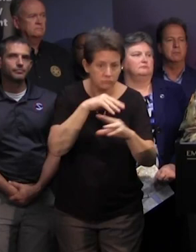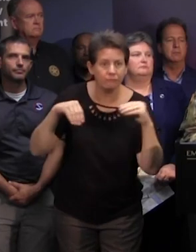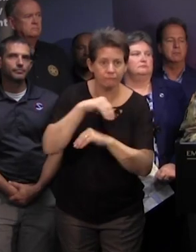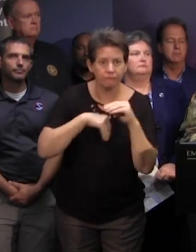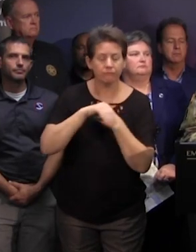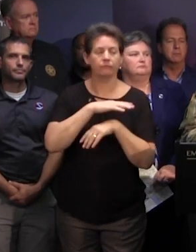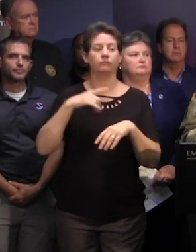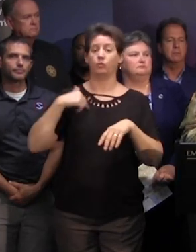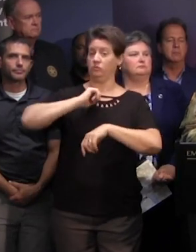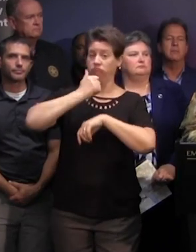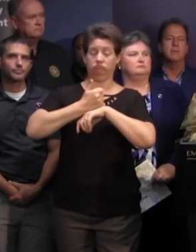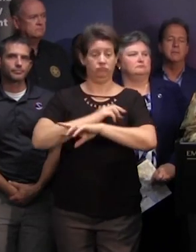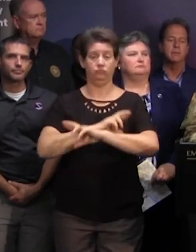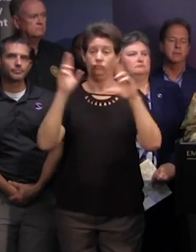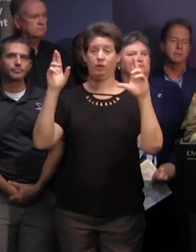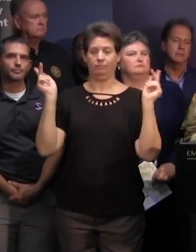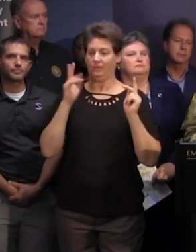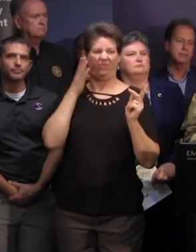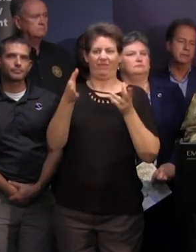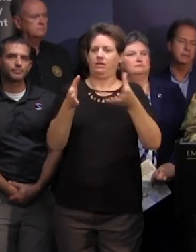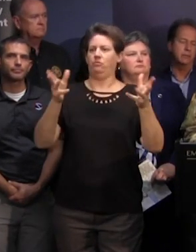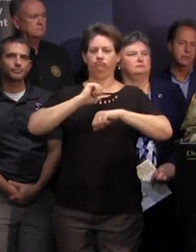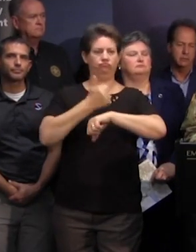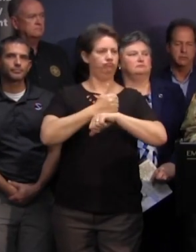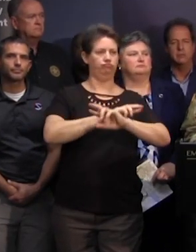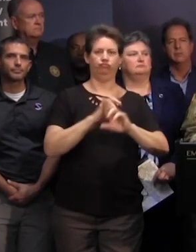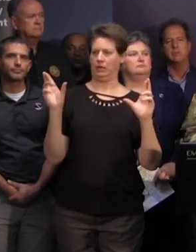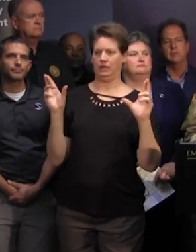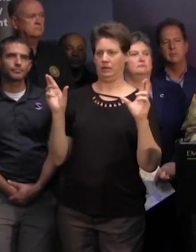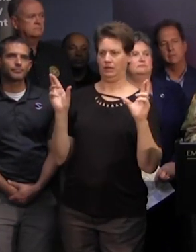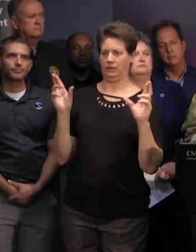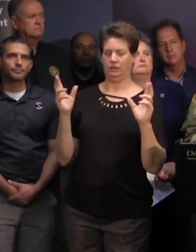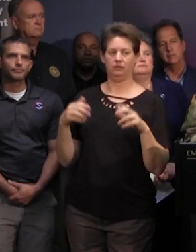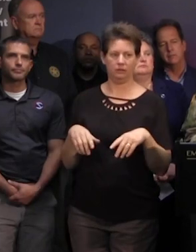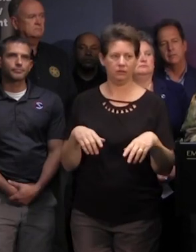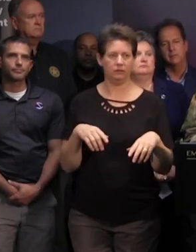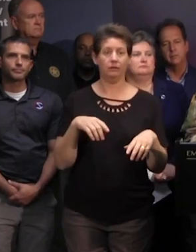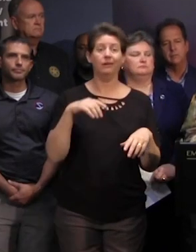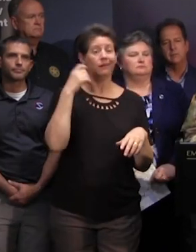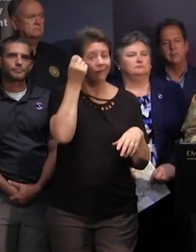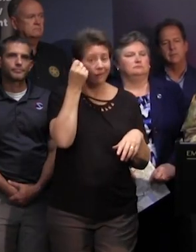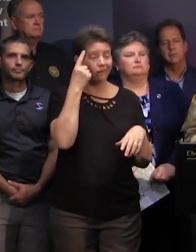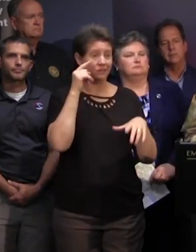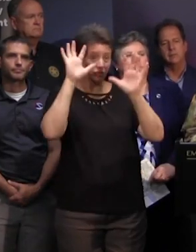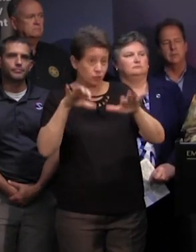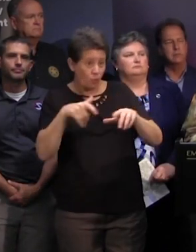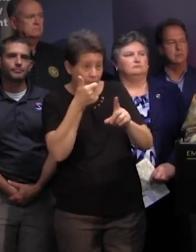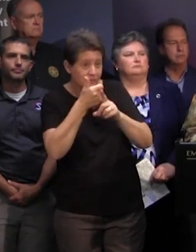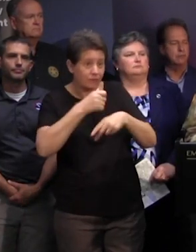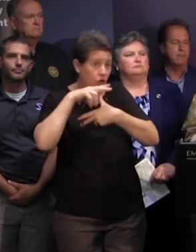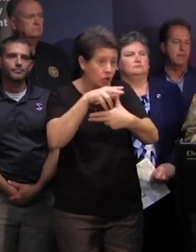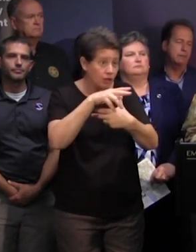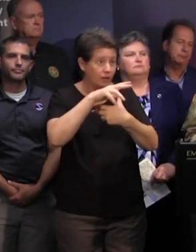uh with people that are already in position uh to not only deal with the storm as it comes in but also deal with the